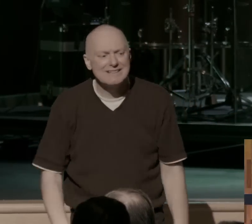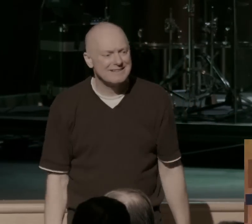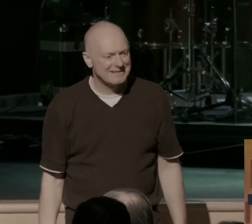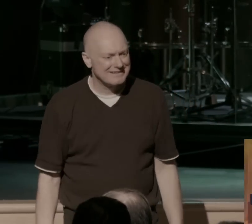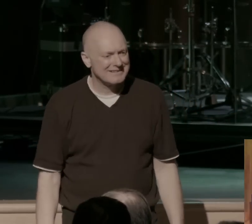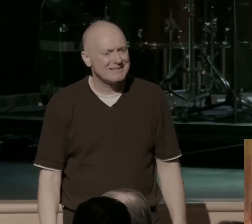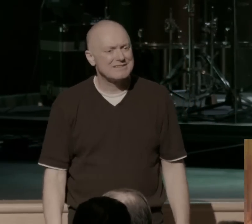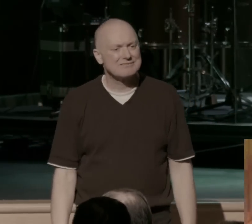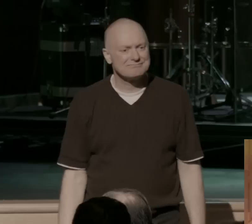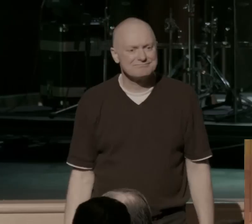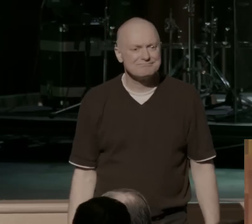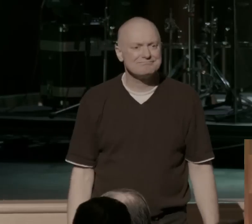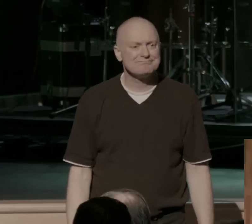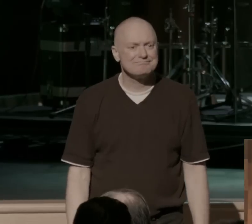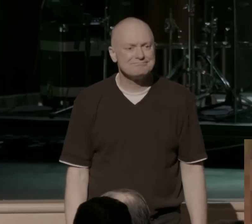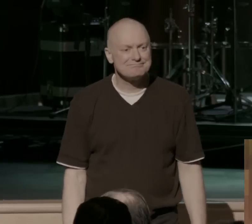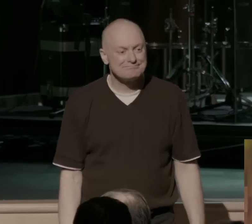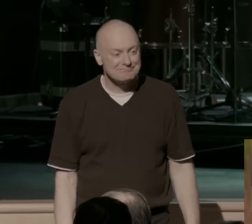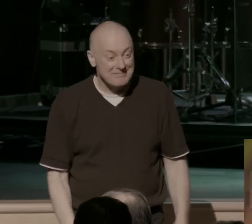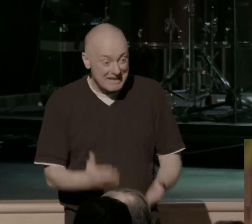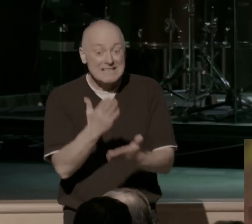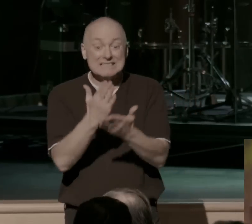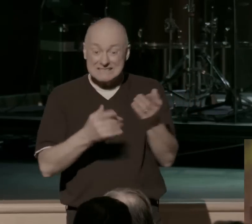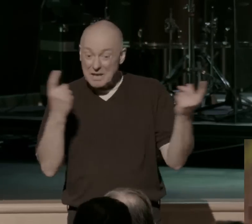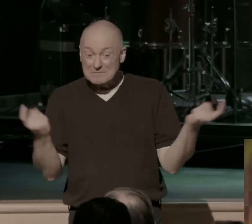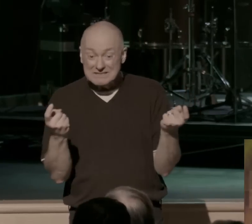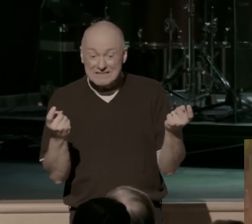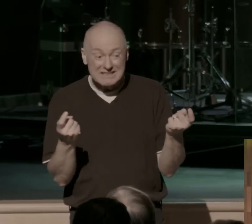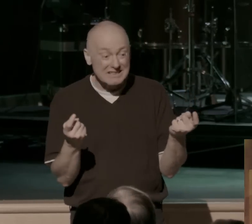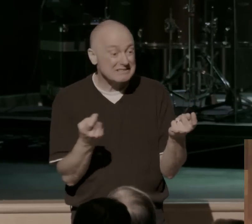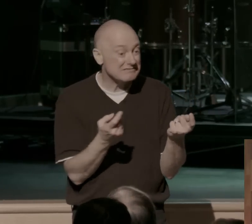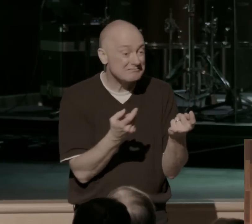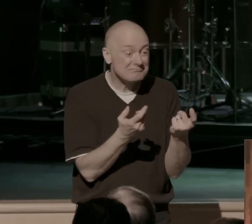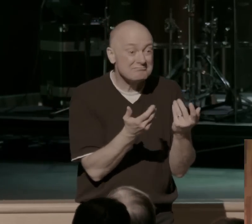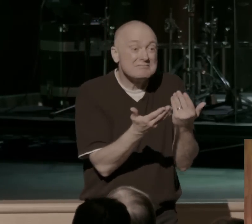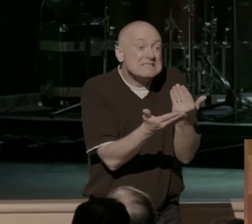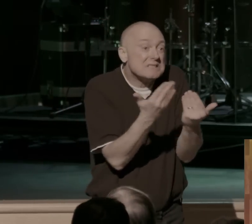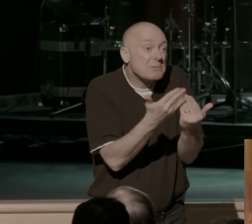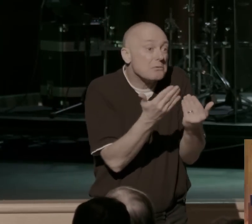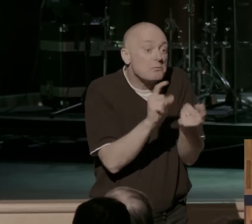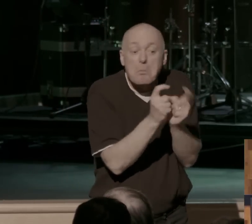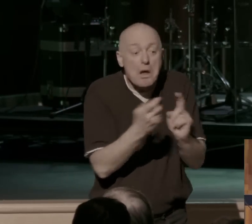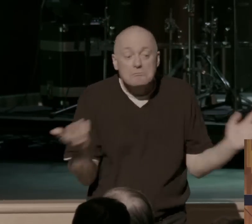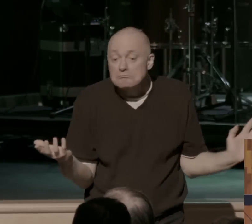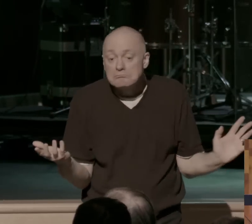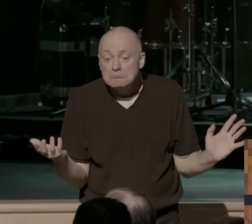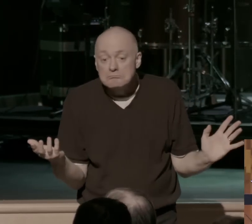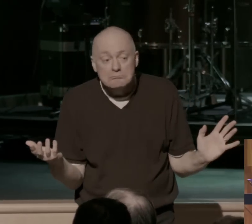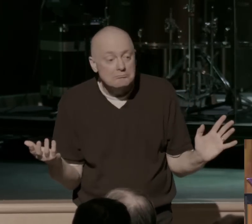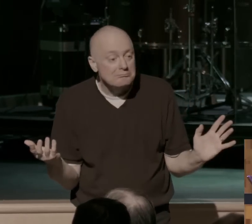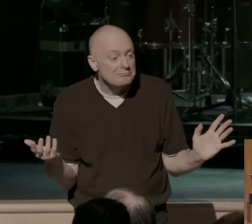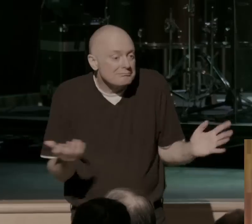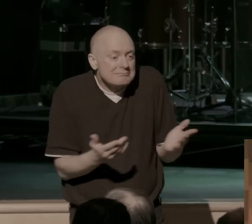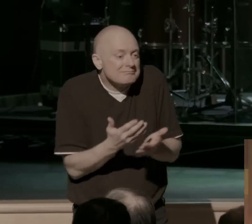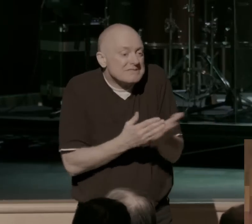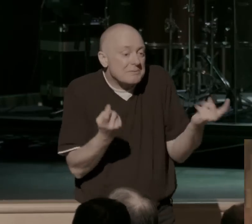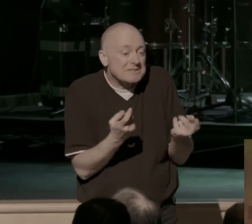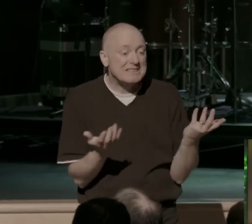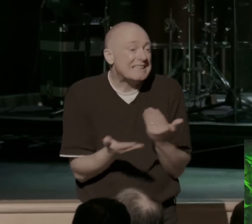You know, some sin is simple. Some sin, it's easy to turn. It's easy to do the 180. It's just walking, right? And you'd, no,